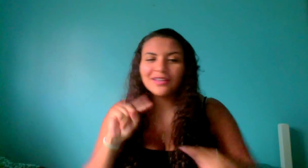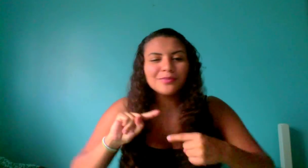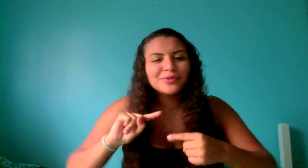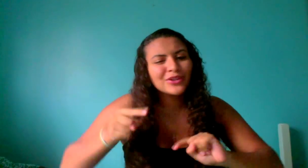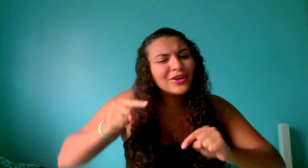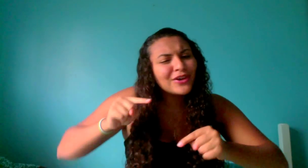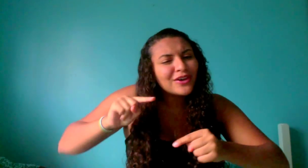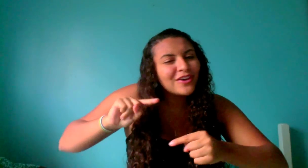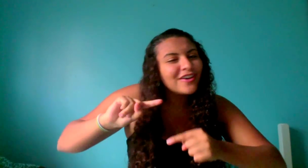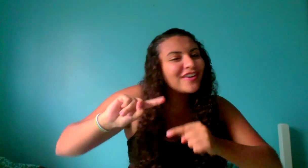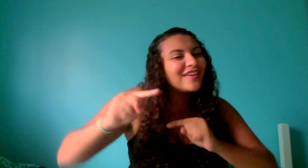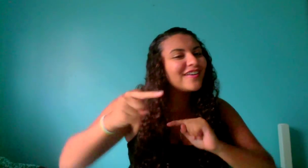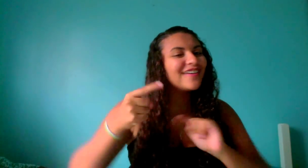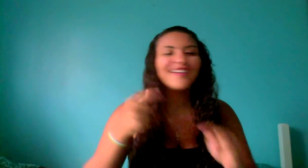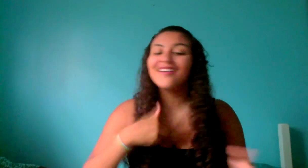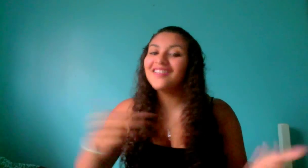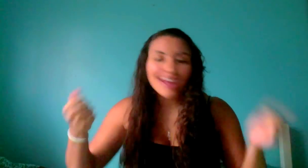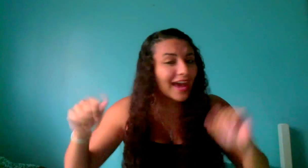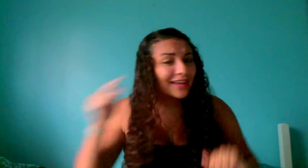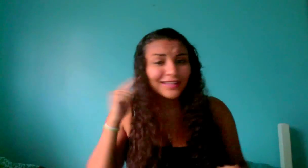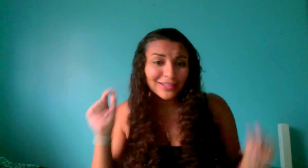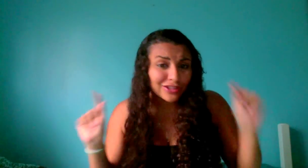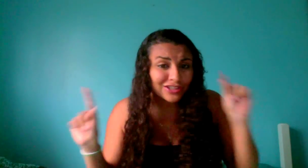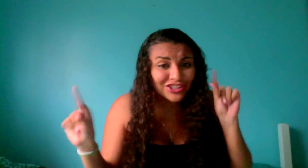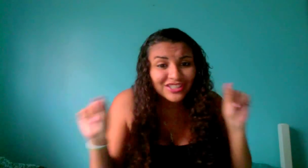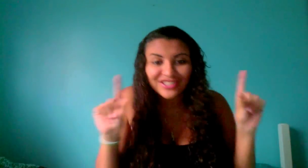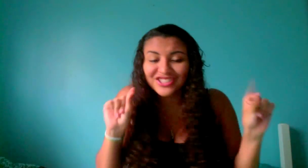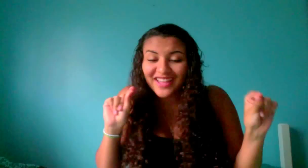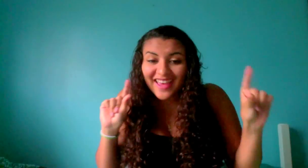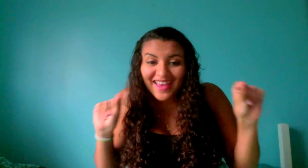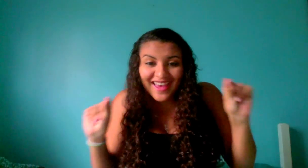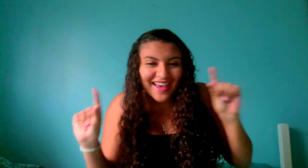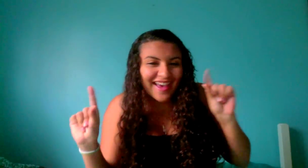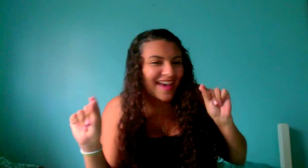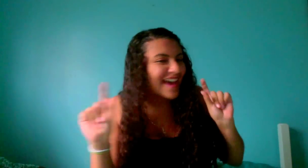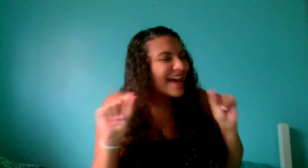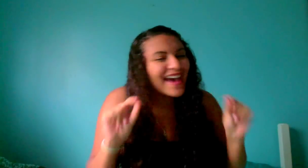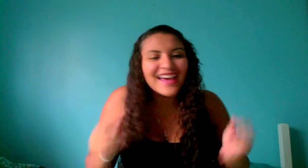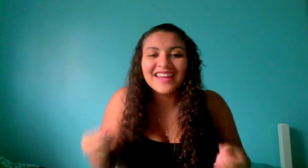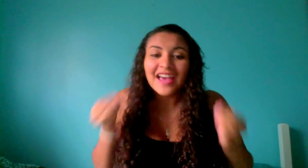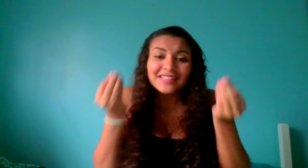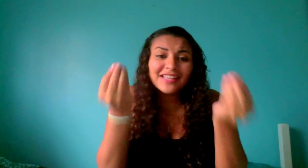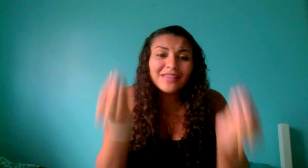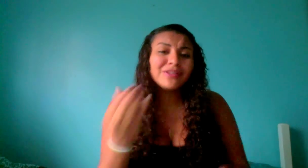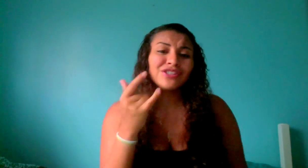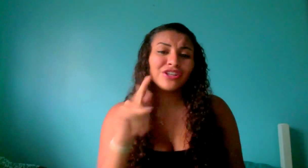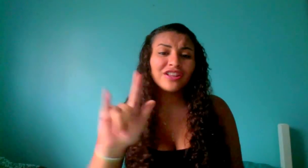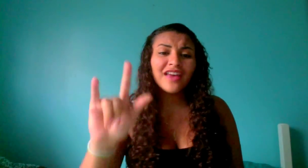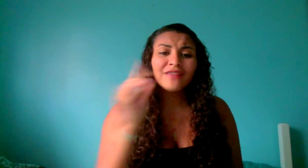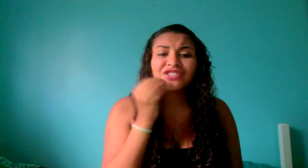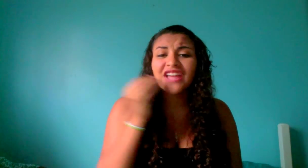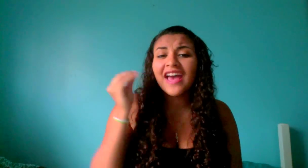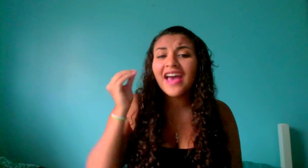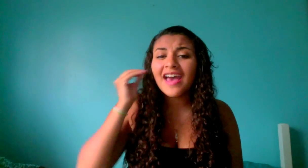lips hurt i can hear the chit chat take me to your love shack